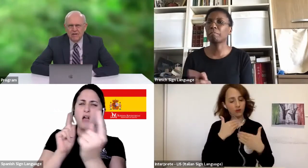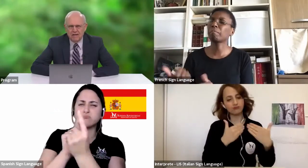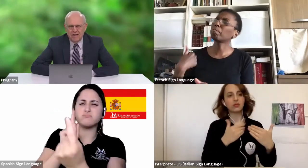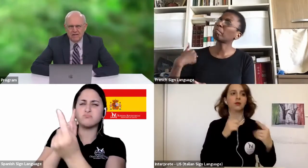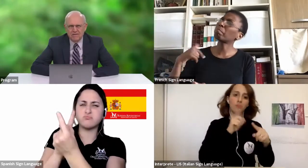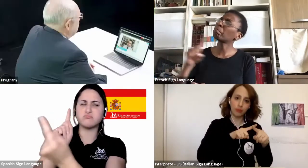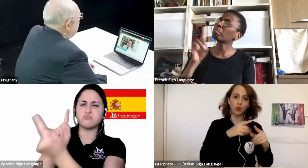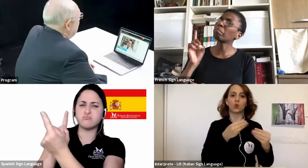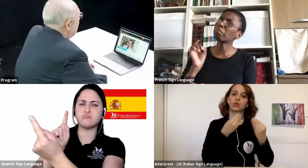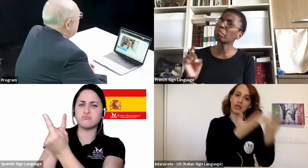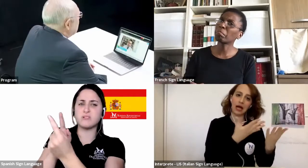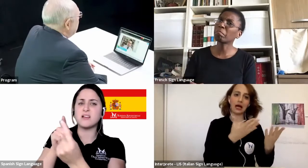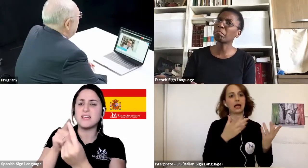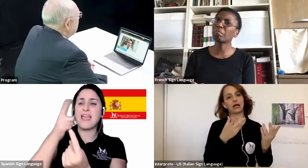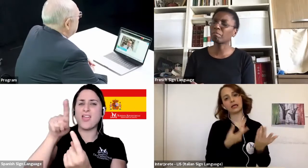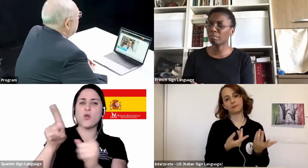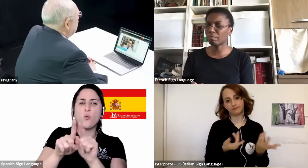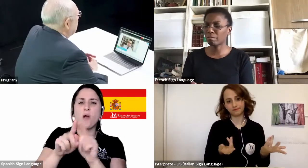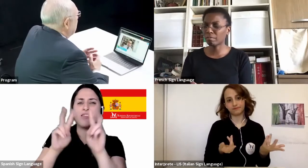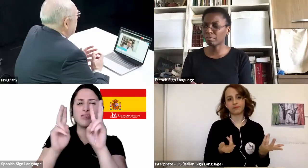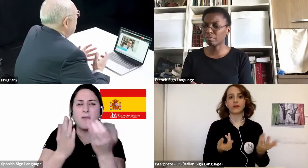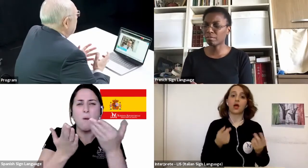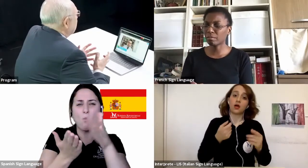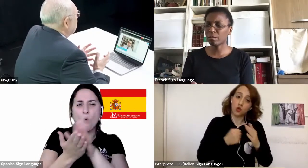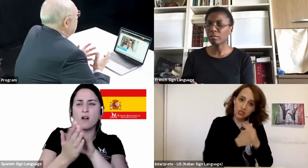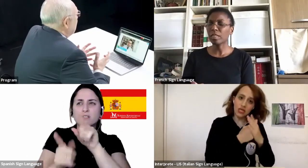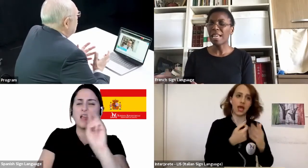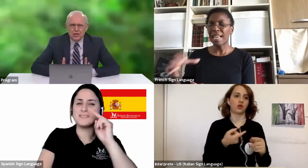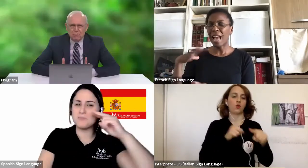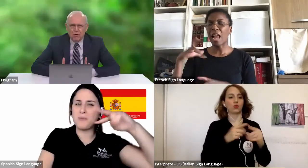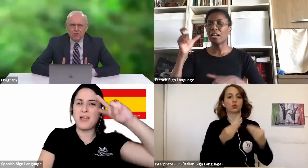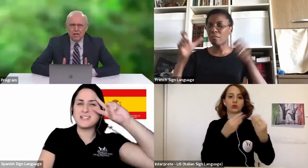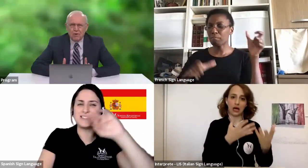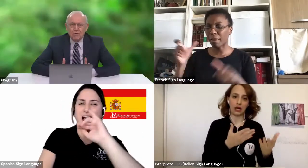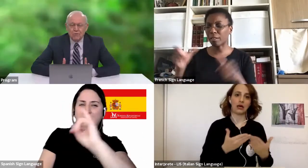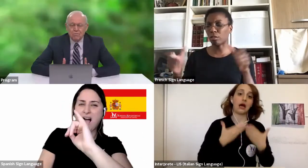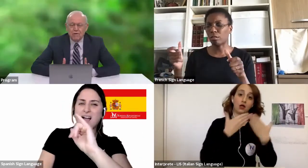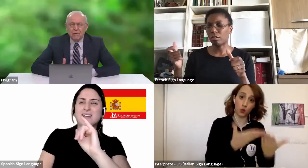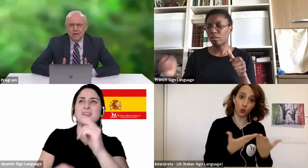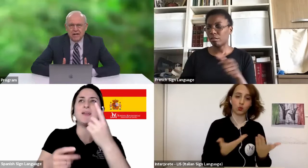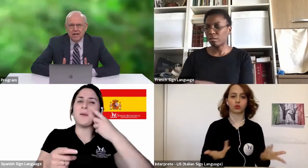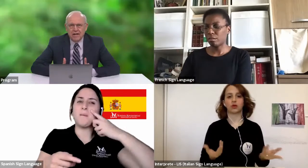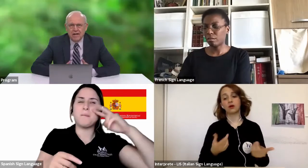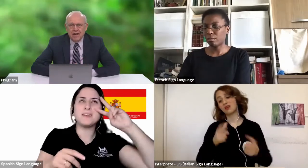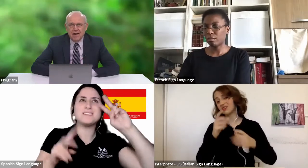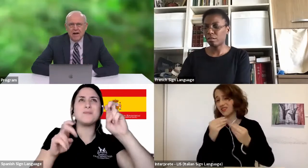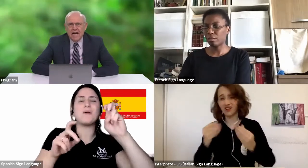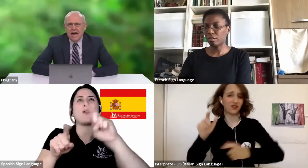significant loss, and it's impacted them, not just emotionally, but also spiritually.